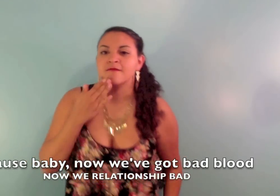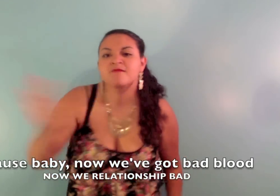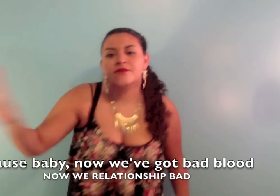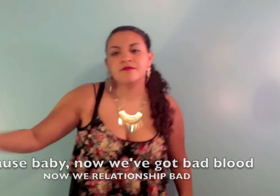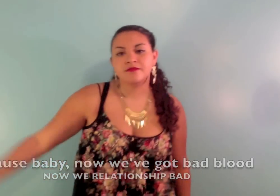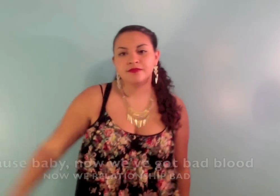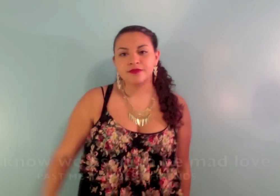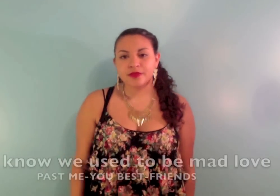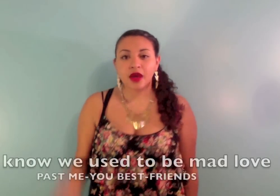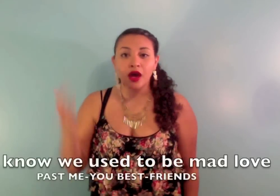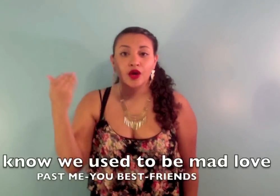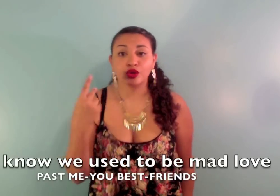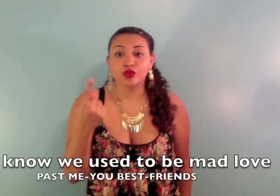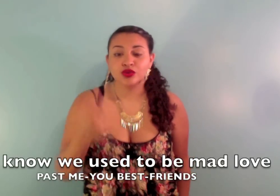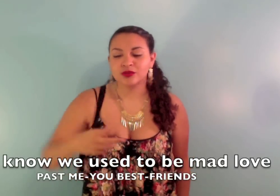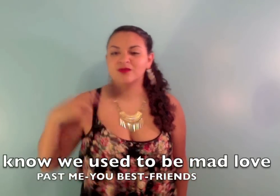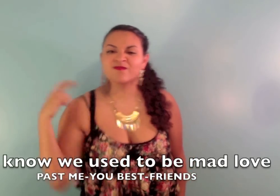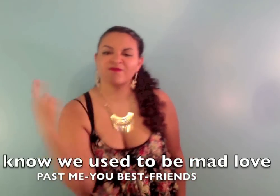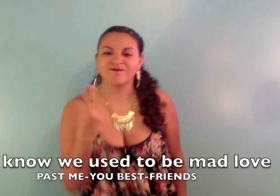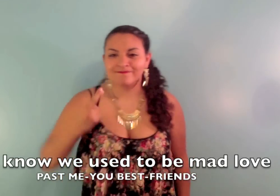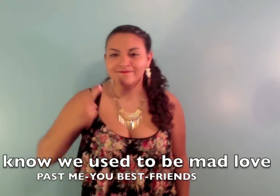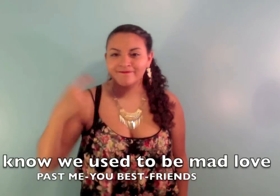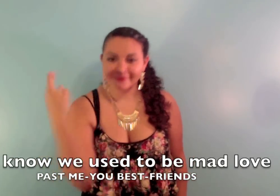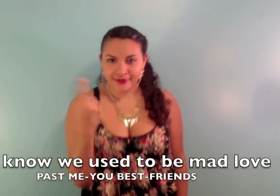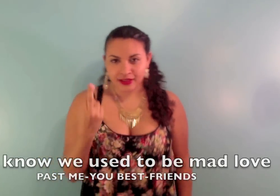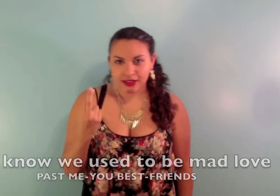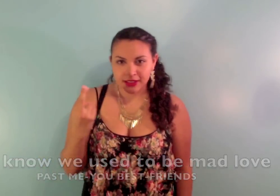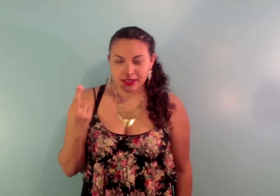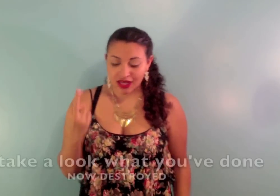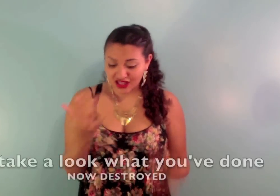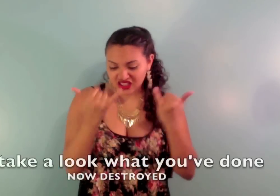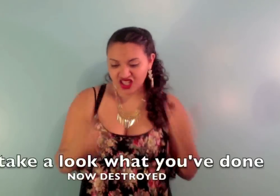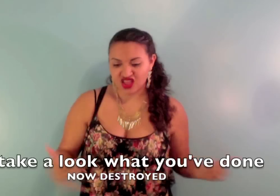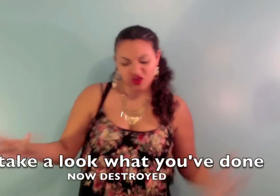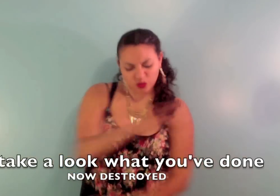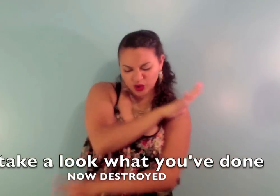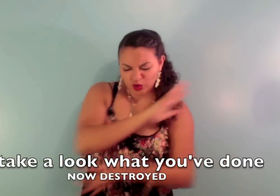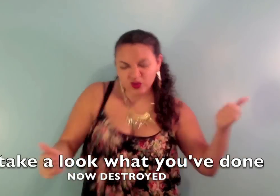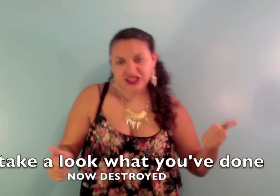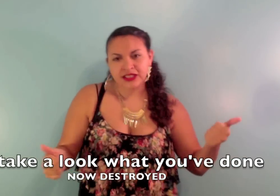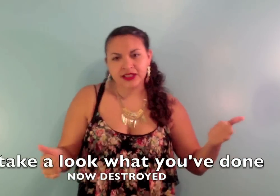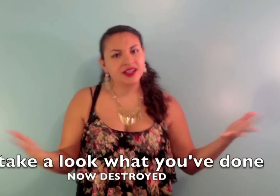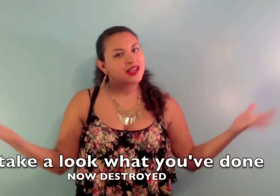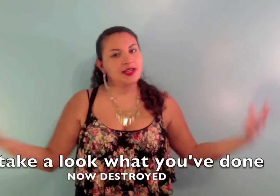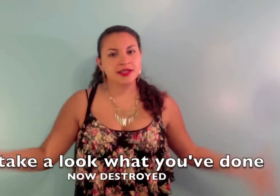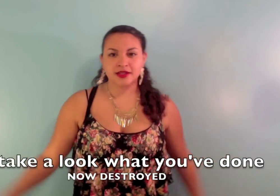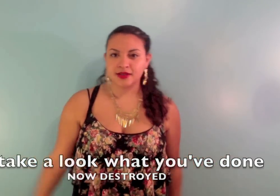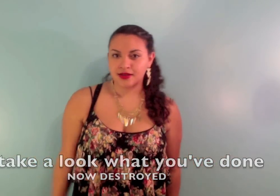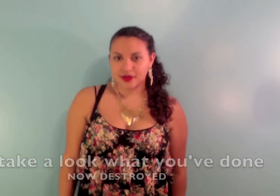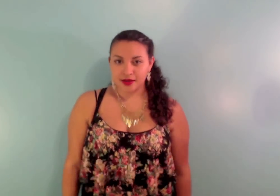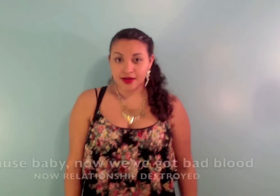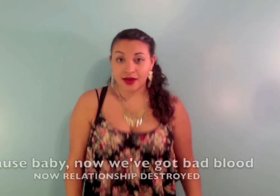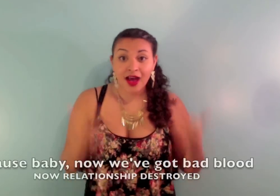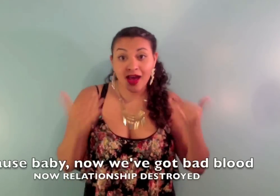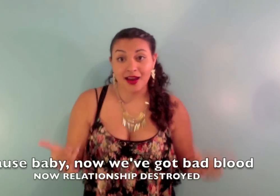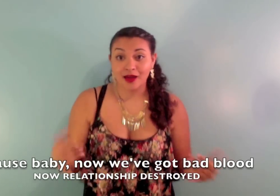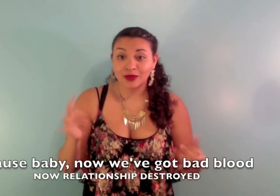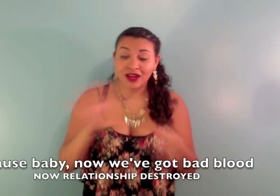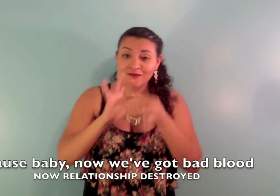blood, you know we used to be mad love So take a look what you've done, cause baby now we got